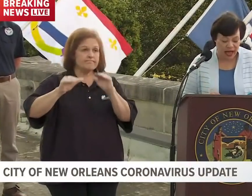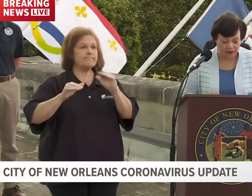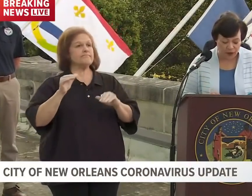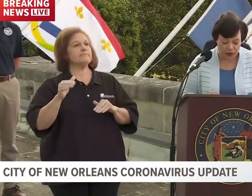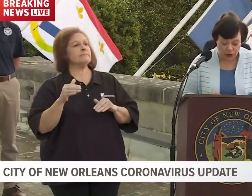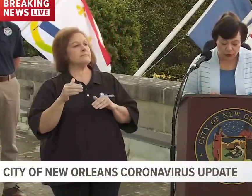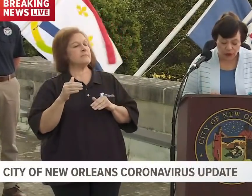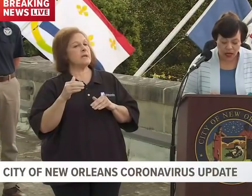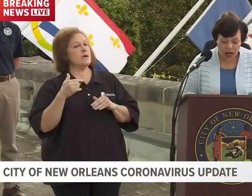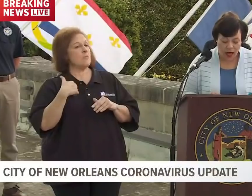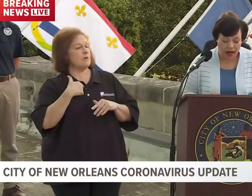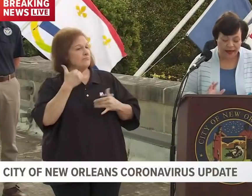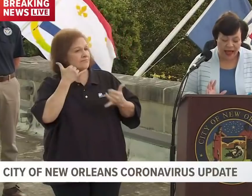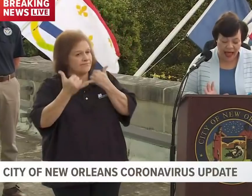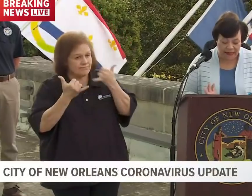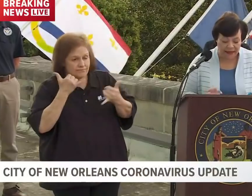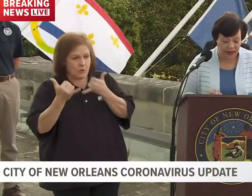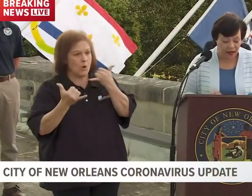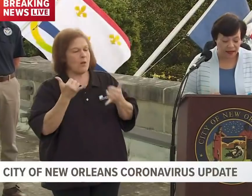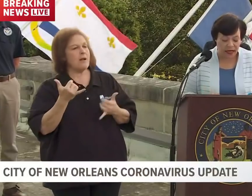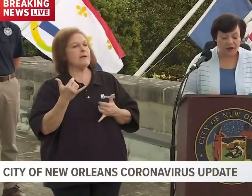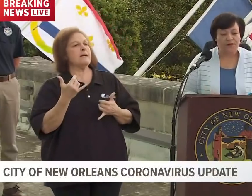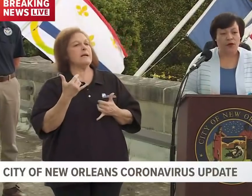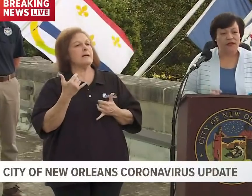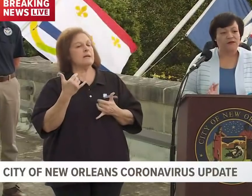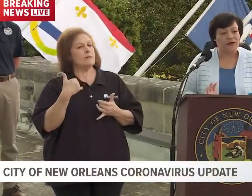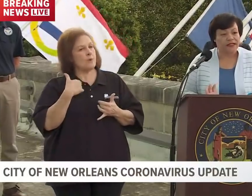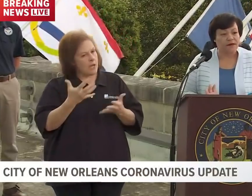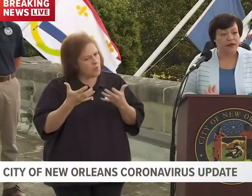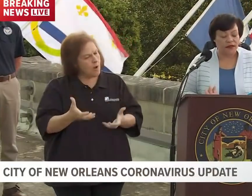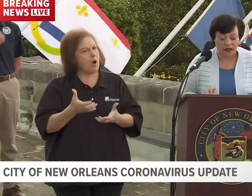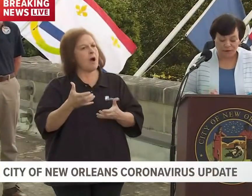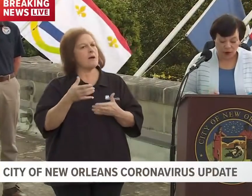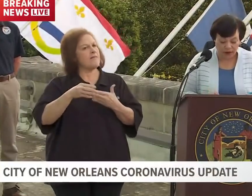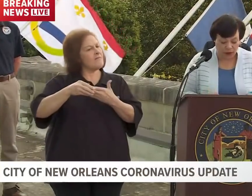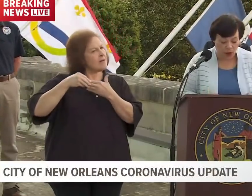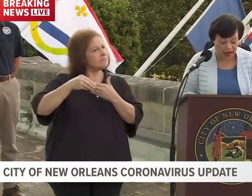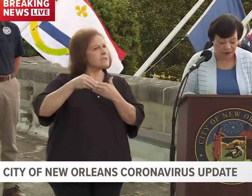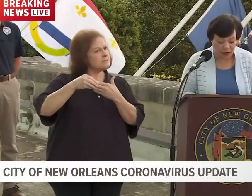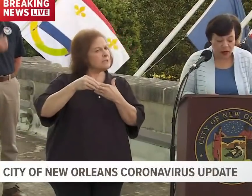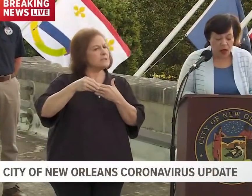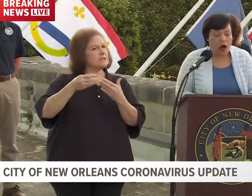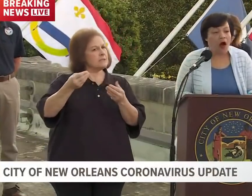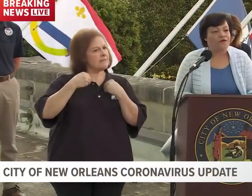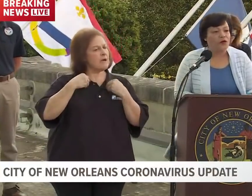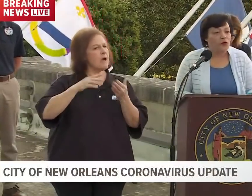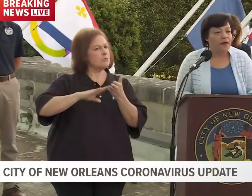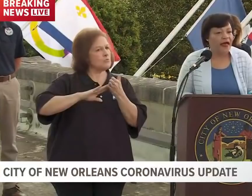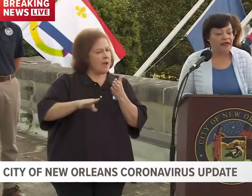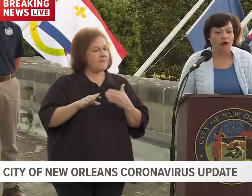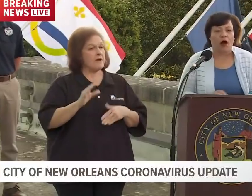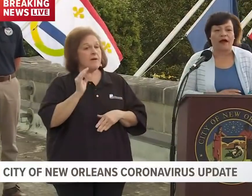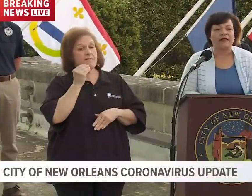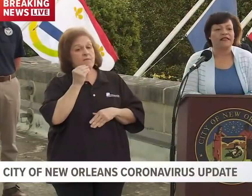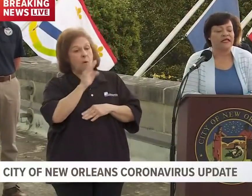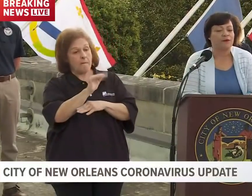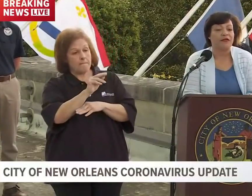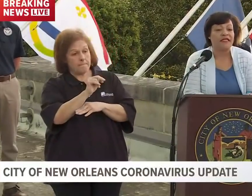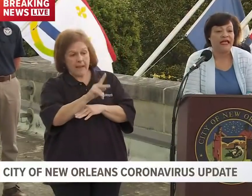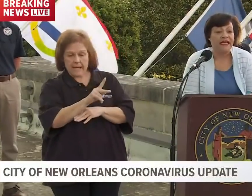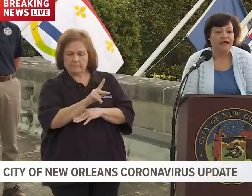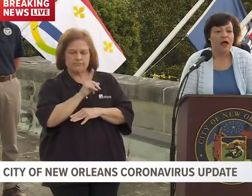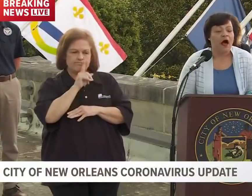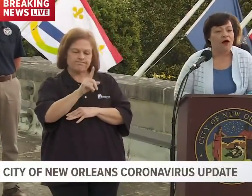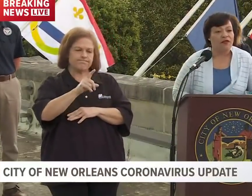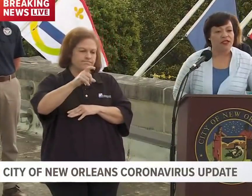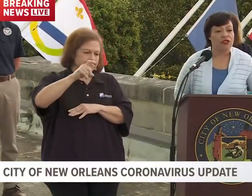this afternoon, and asking again for this flexibility for this waiver. Our food banks are in desperate